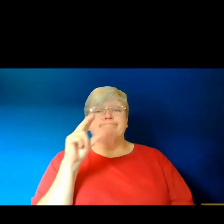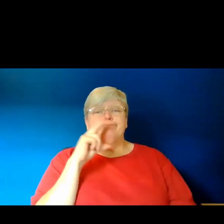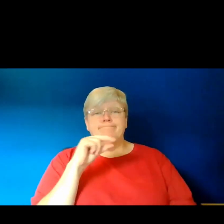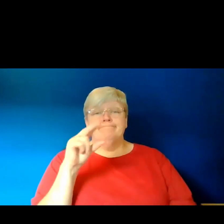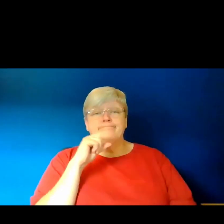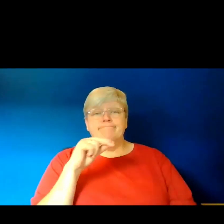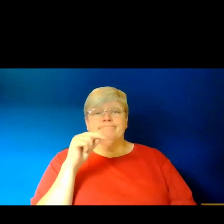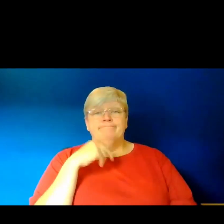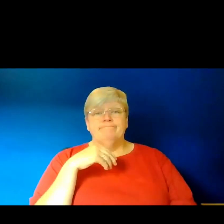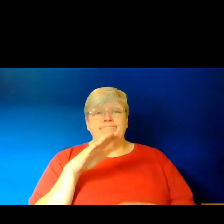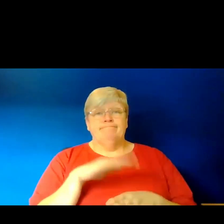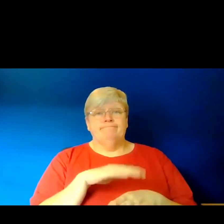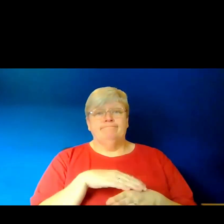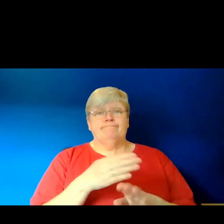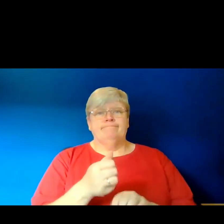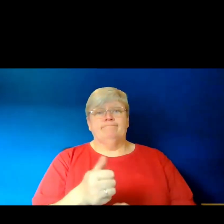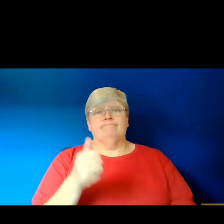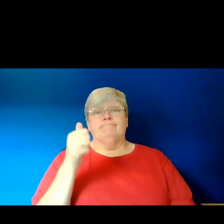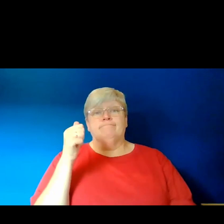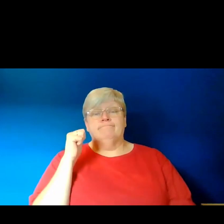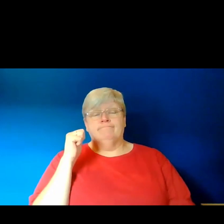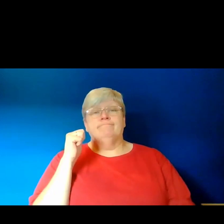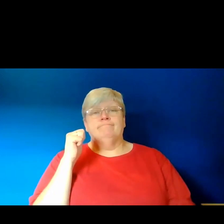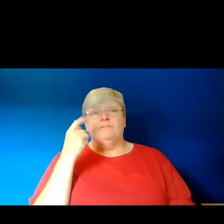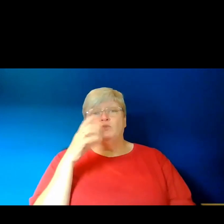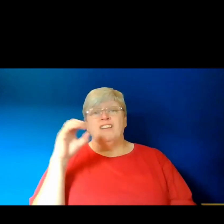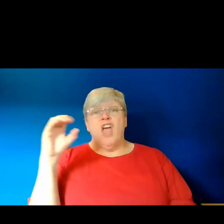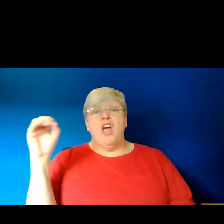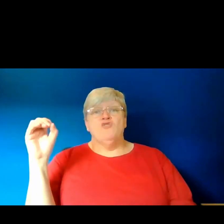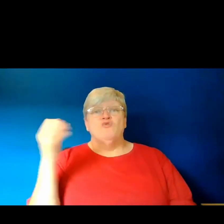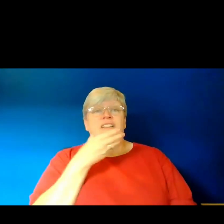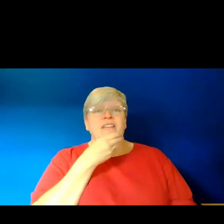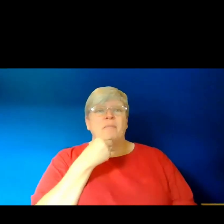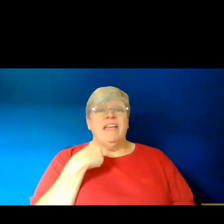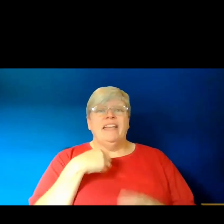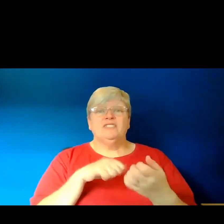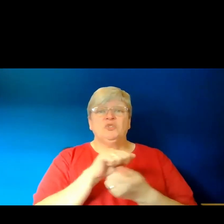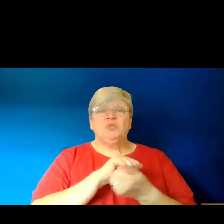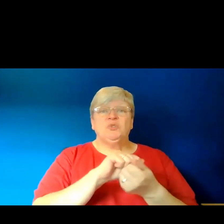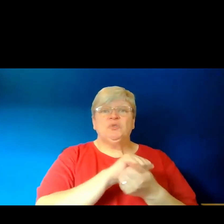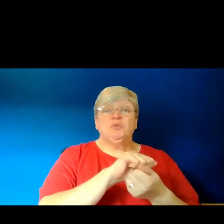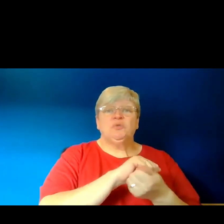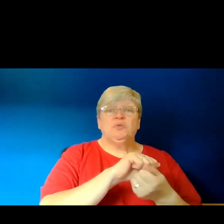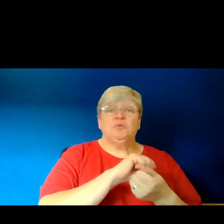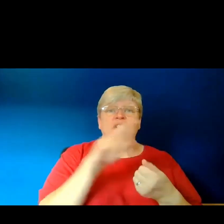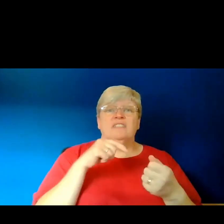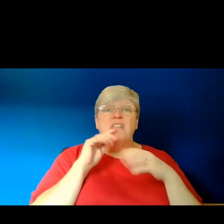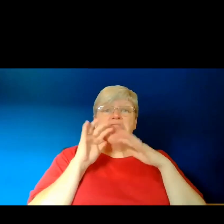Minutes earlier, one hundred men chew betel nuts, until shadows crawl from their mouths.